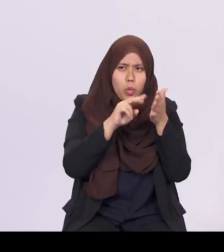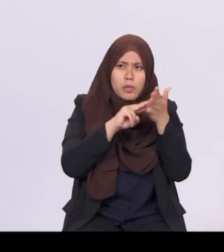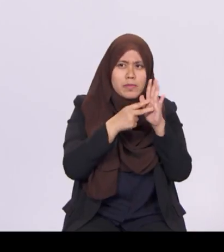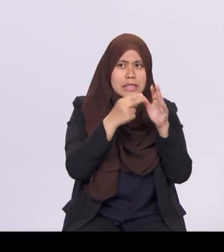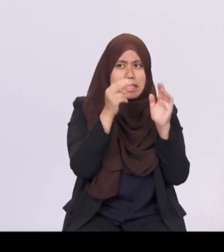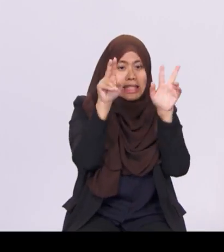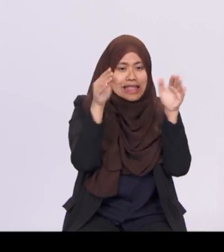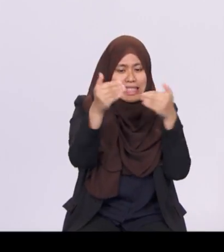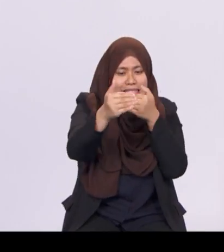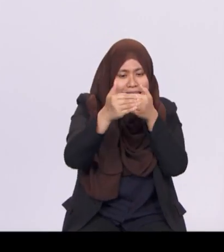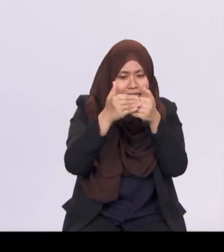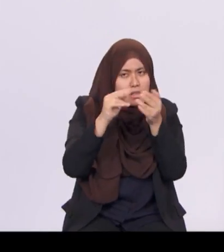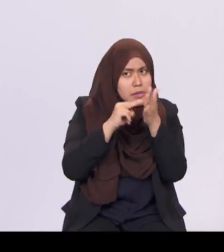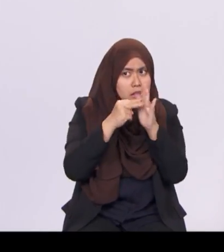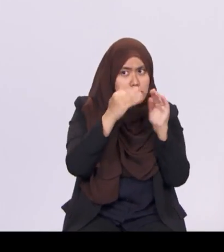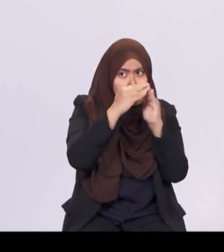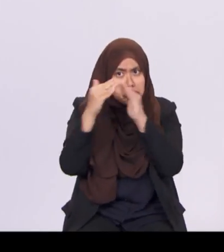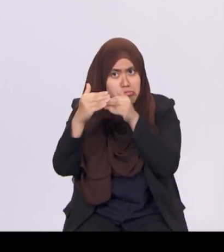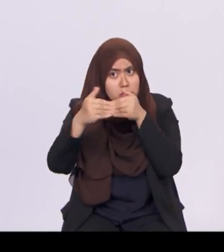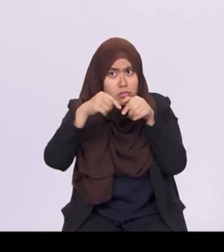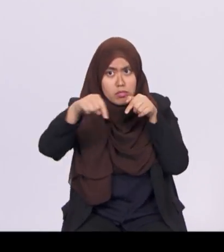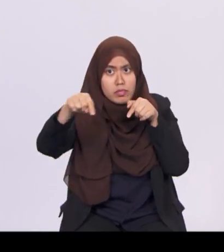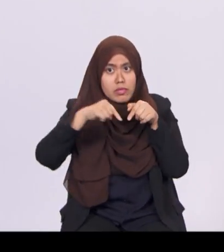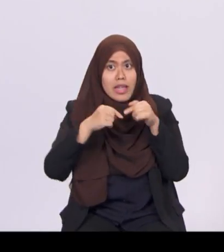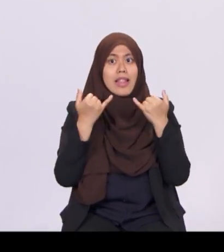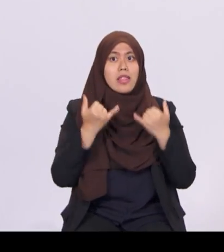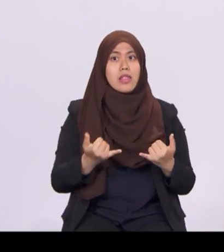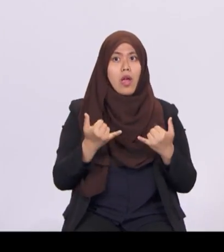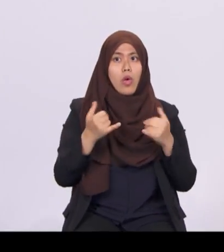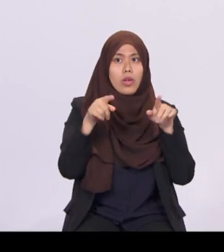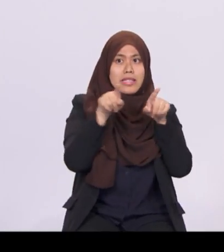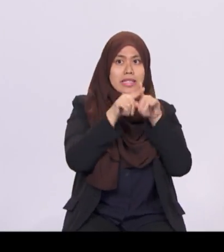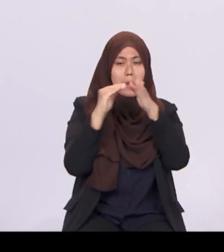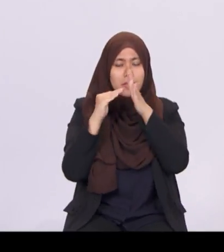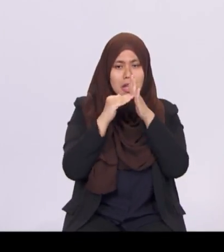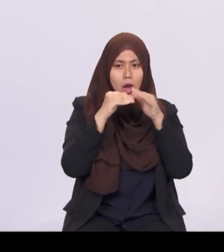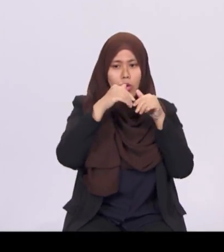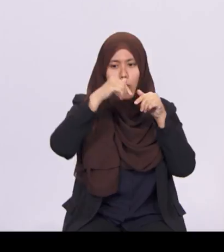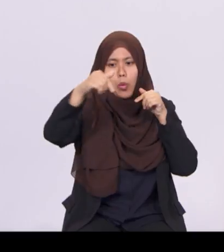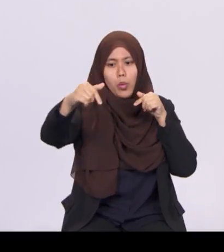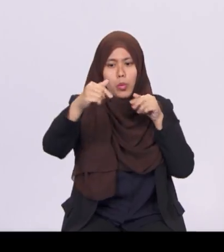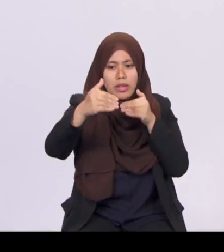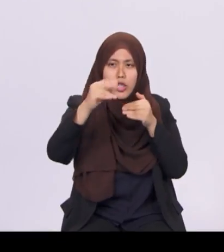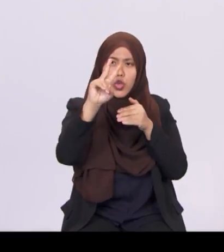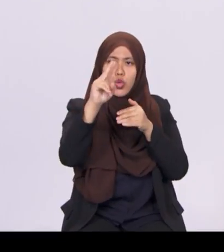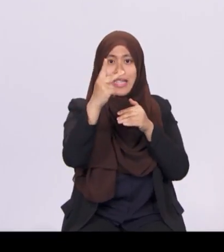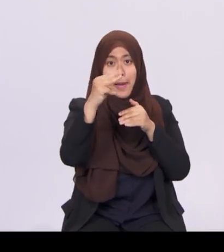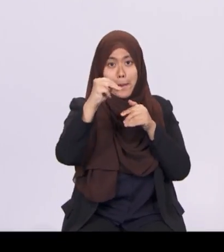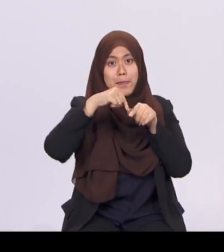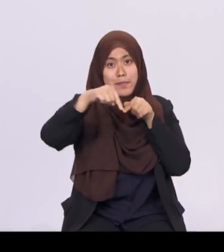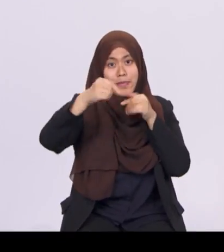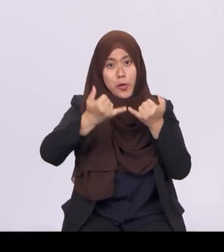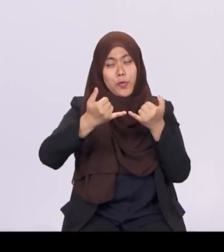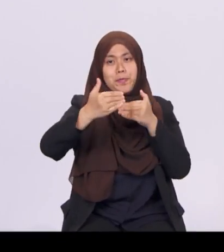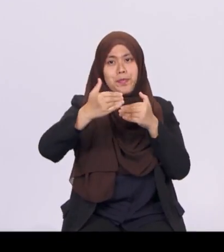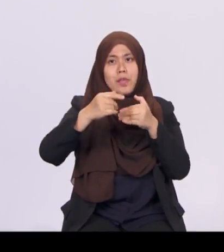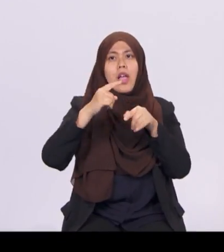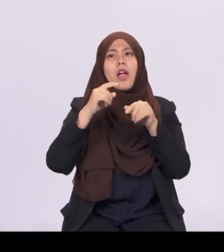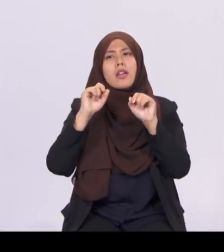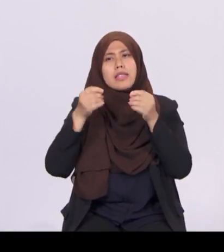Currently, it is defined as living in the same town or within two kilometres. To give applicants more choices